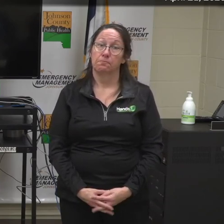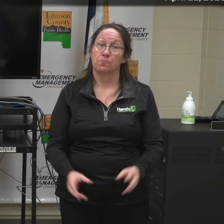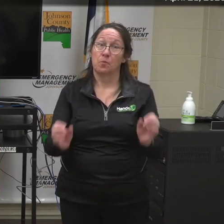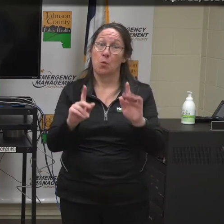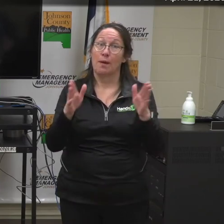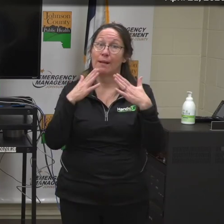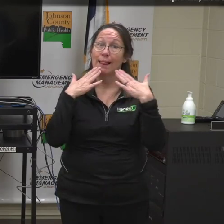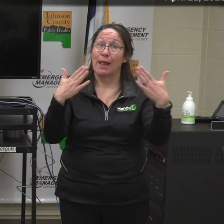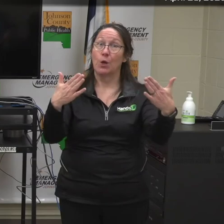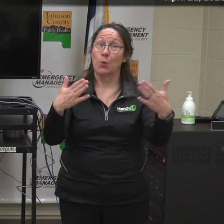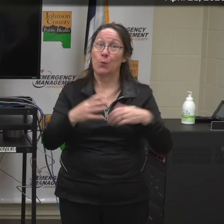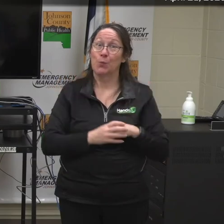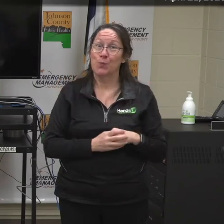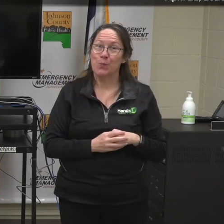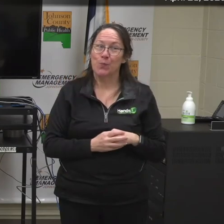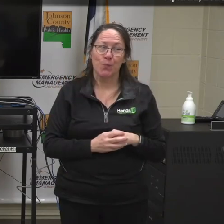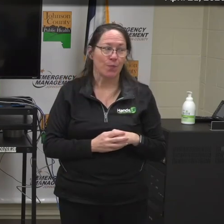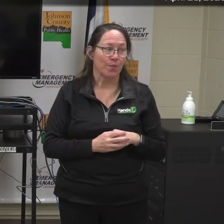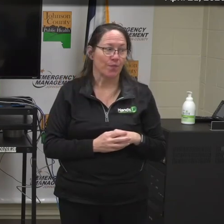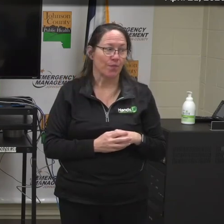All right, thank you. right, thank you.